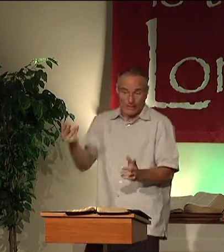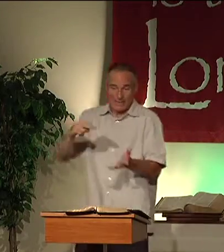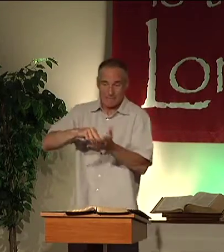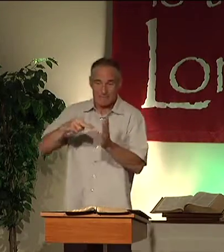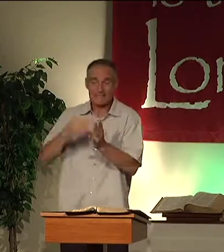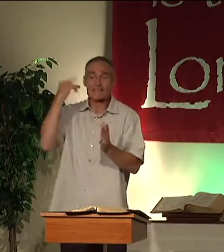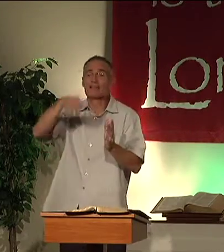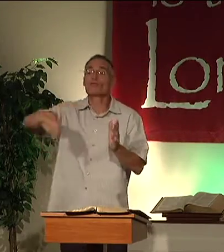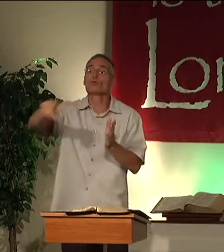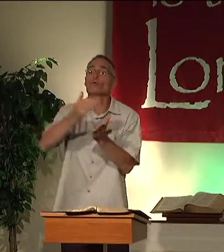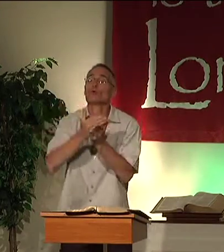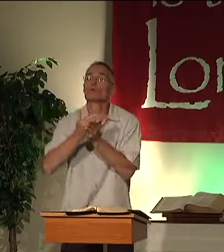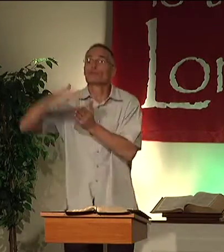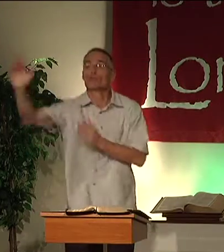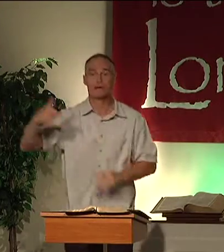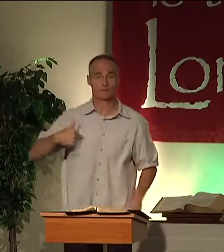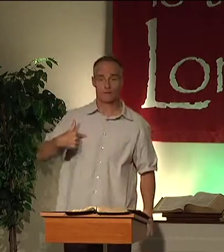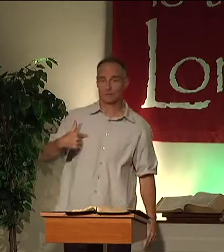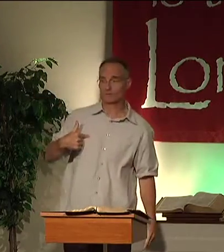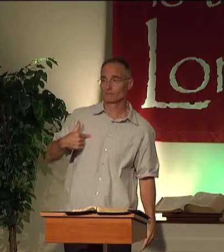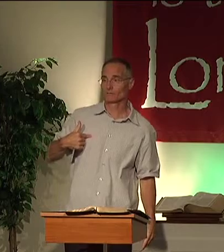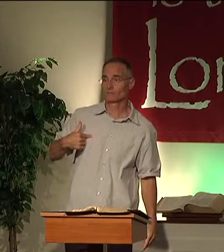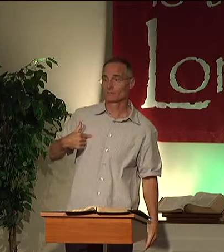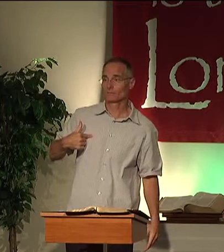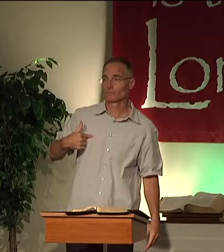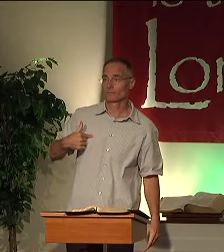and the Greek there means that if you reject me,